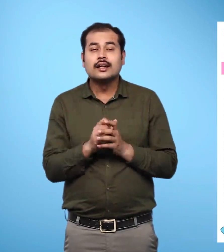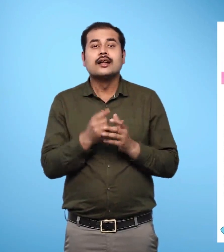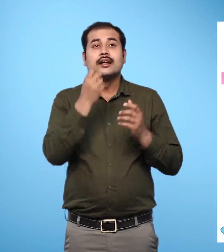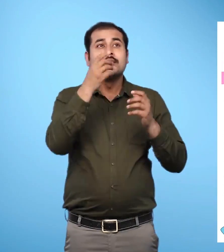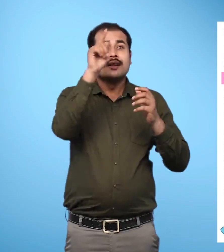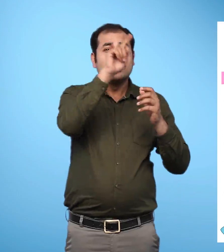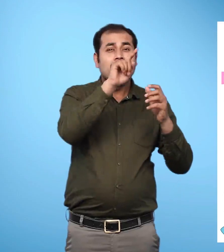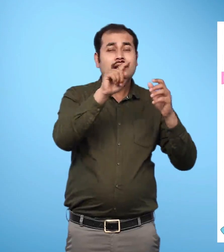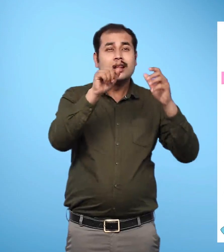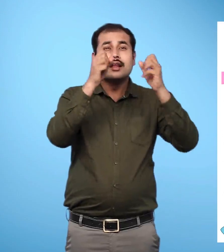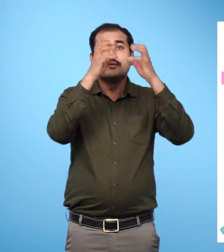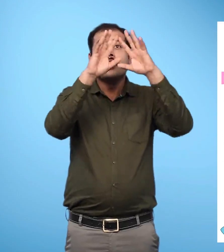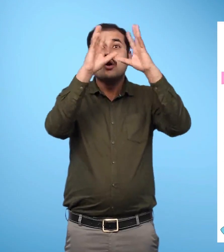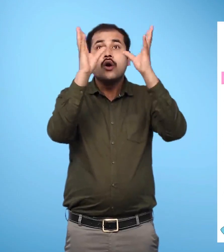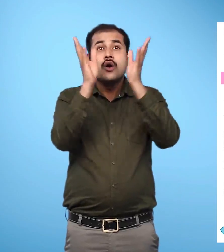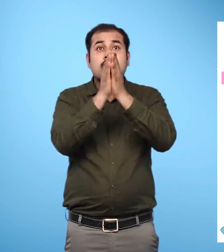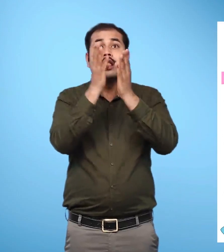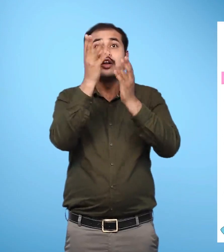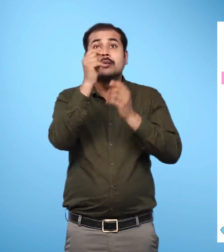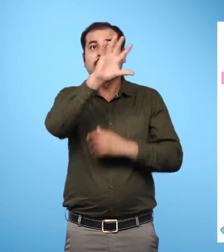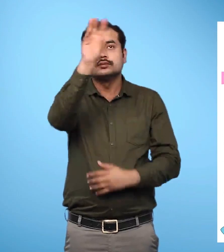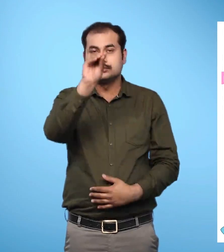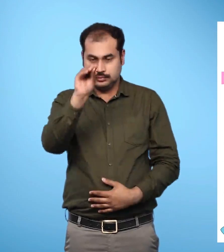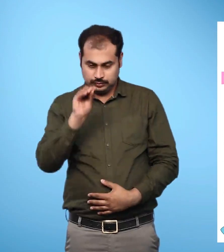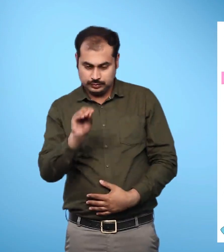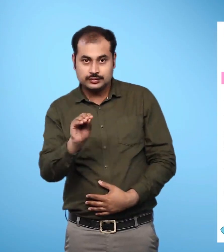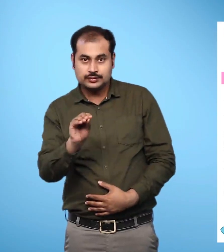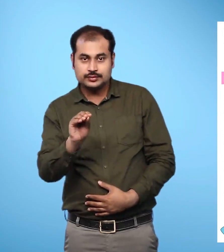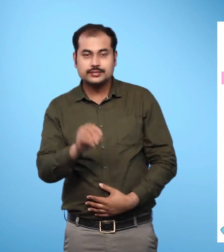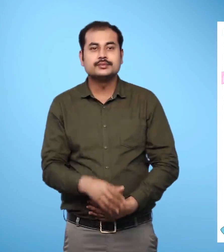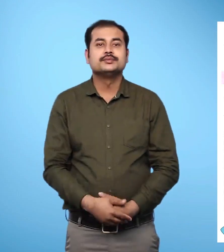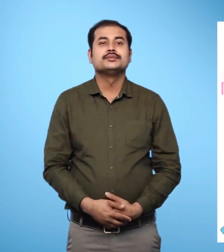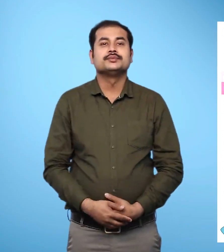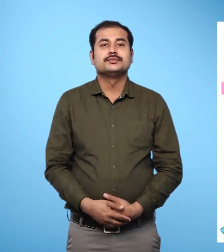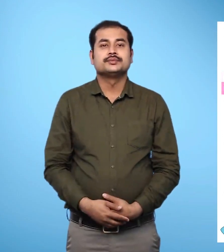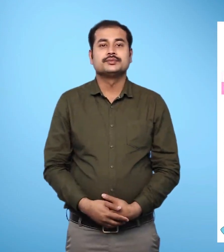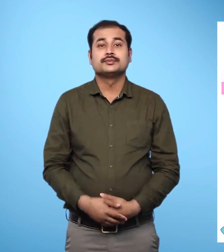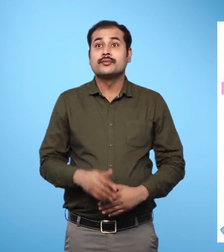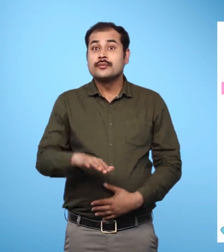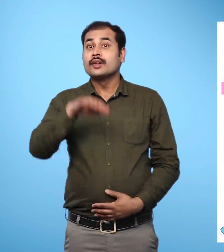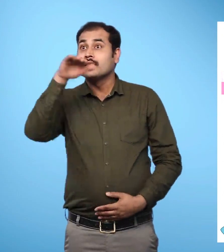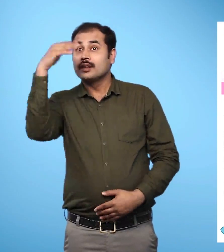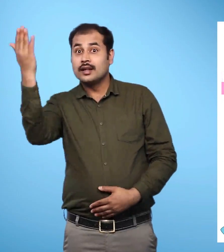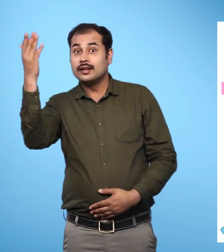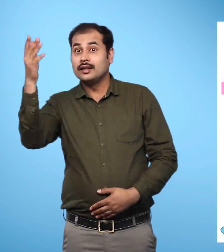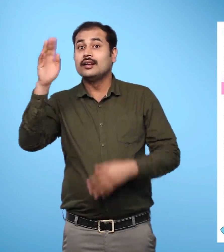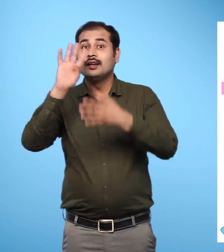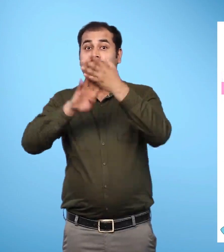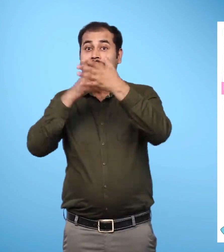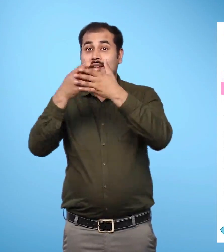provided for writing the total number of objects in the box is given. You